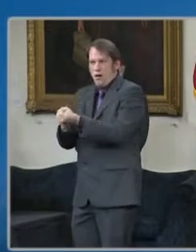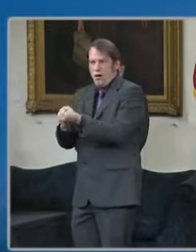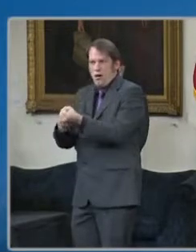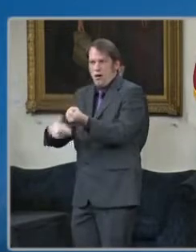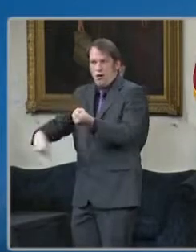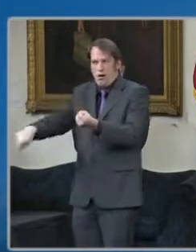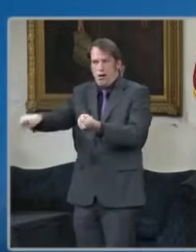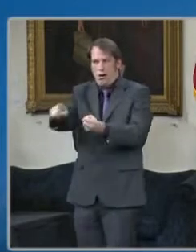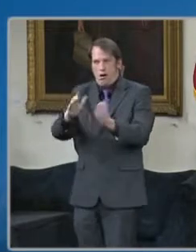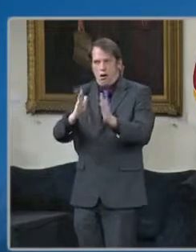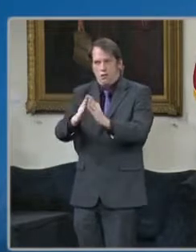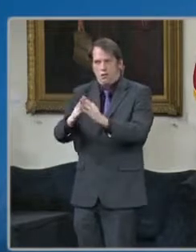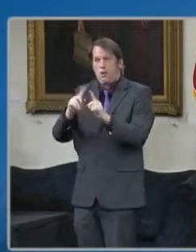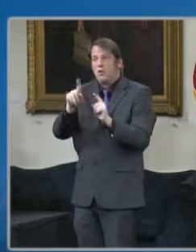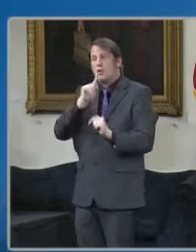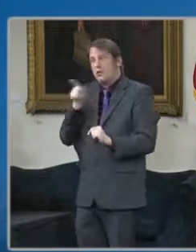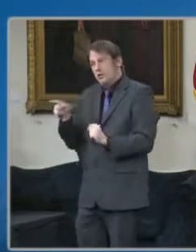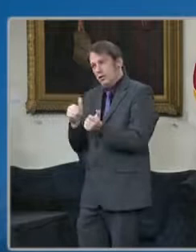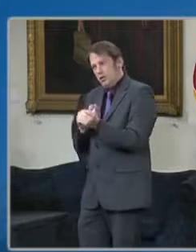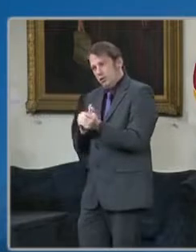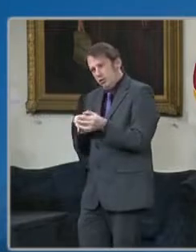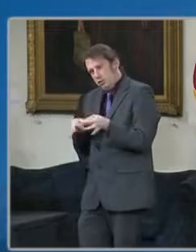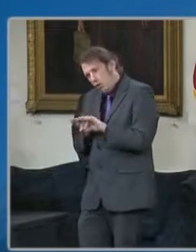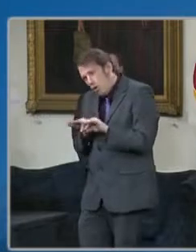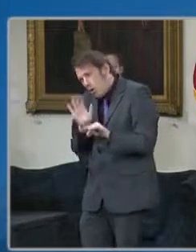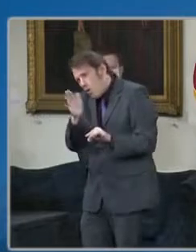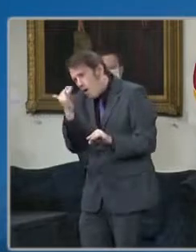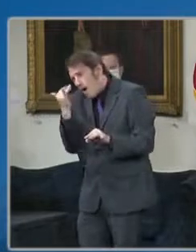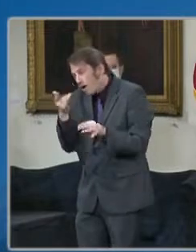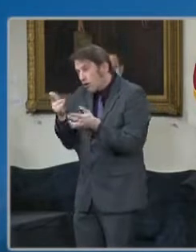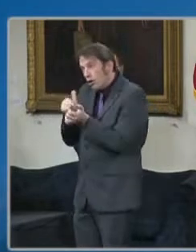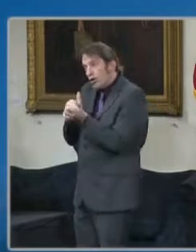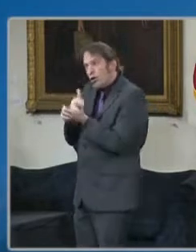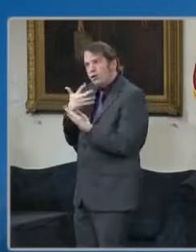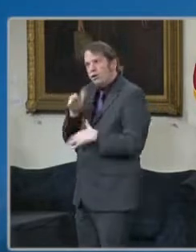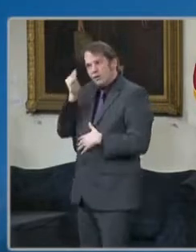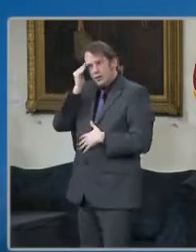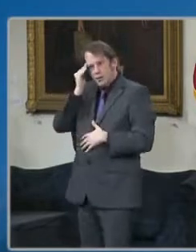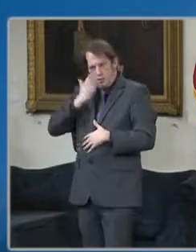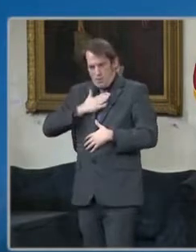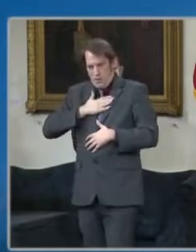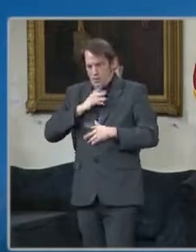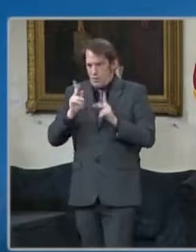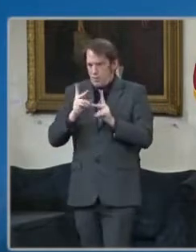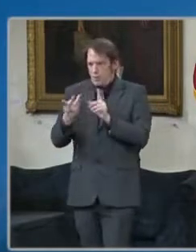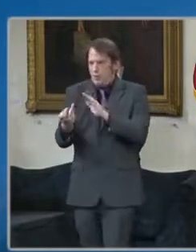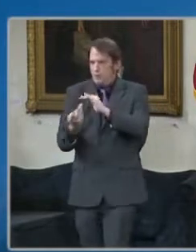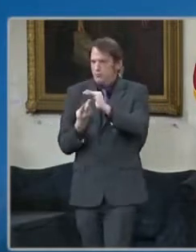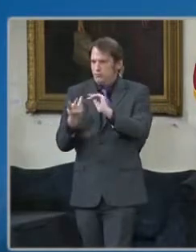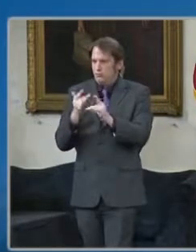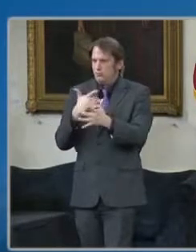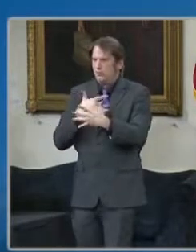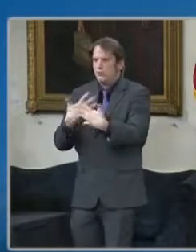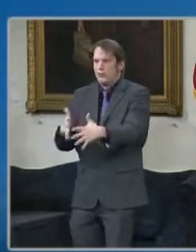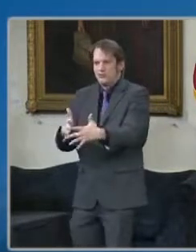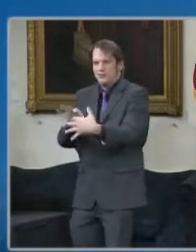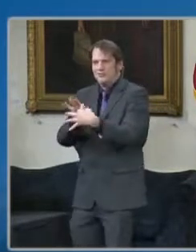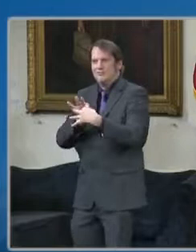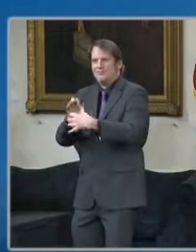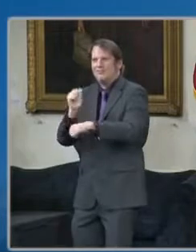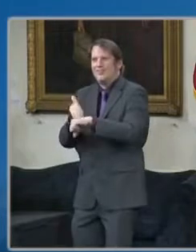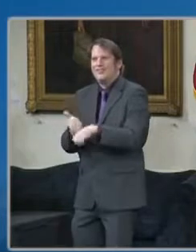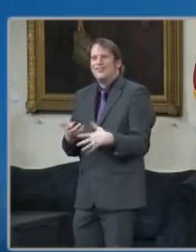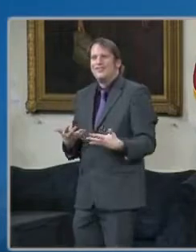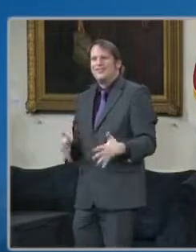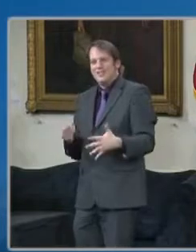patients and who can address issues of vaccine hesitancy when necessary in a personal way. They're in the community as much the same